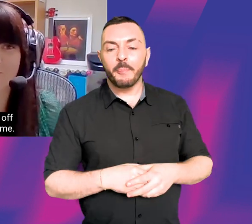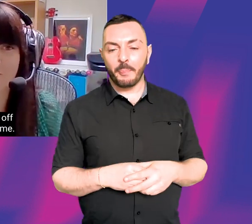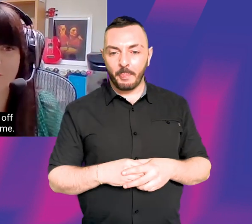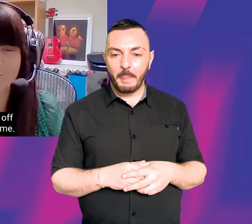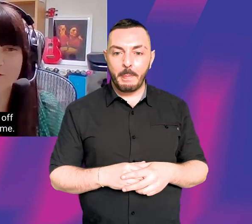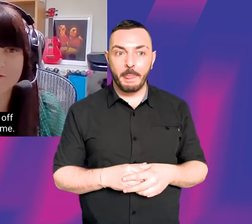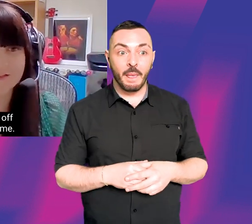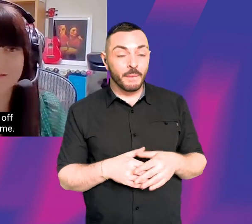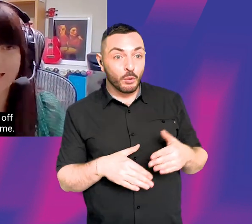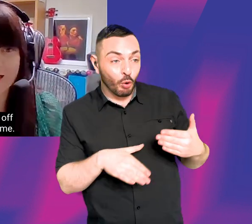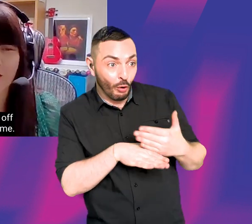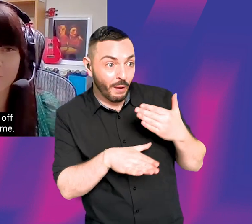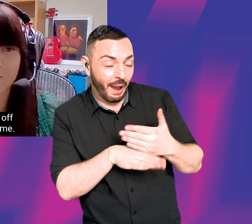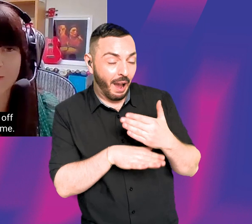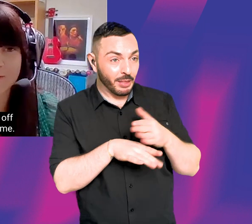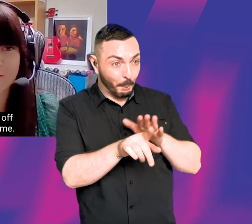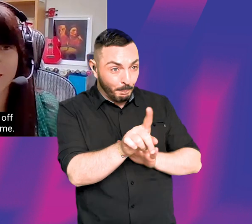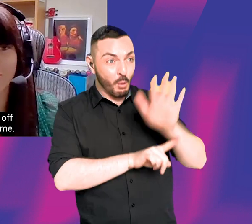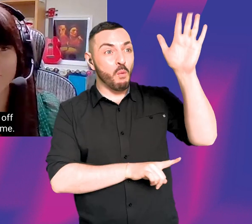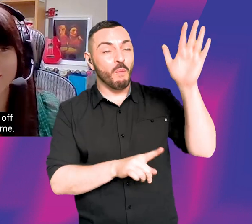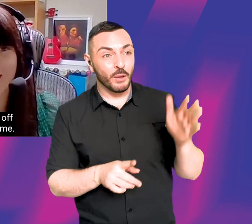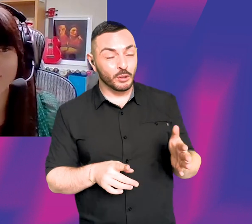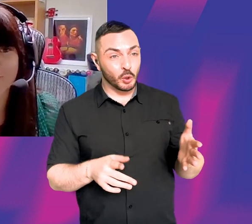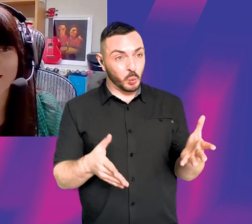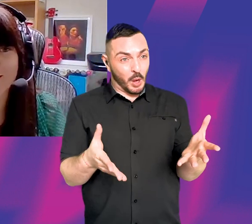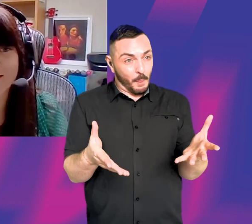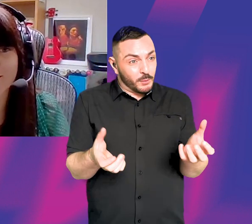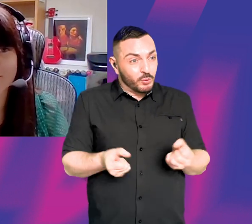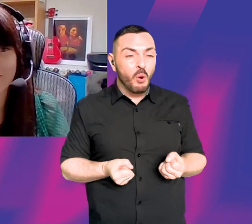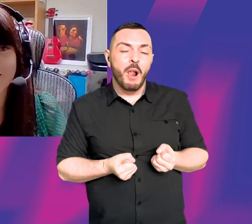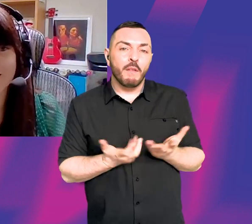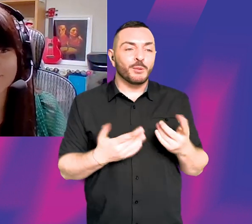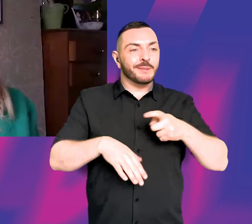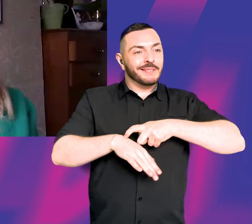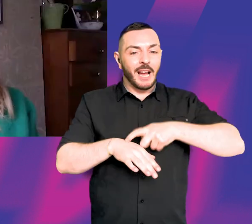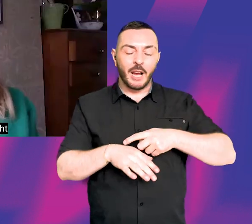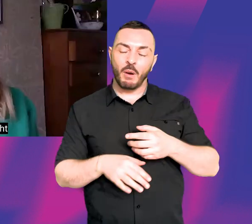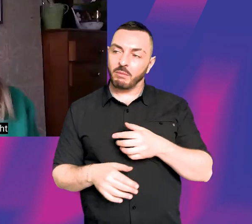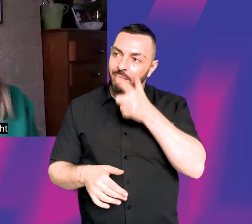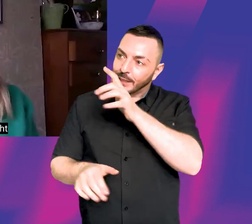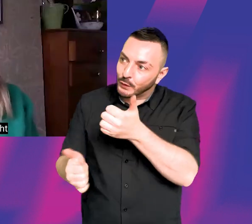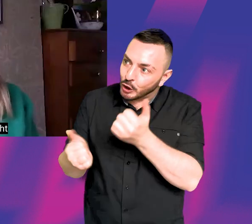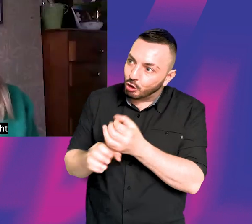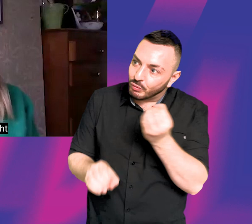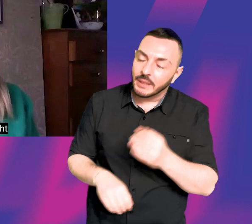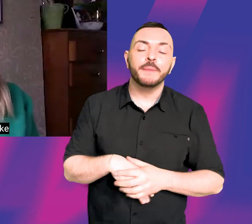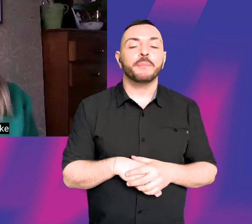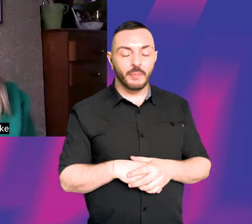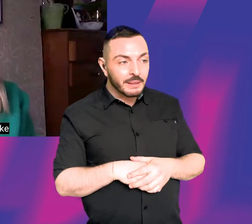going, even though your career was sort of taking off and probably absorbing a lot of your time. It's great that you still got to finish it. Yeah. I mean, I was